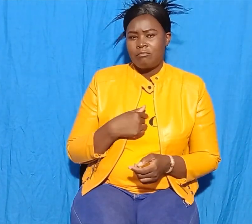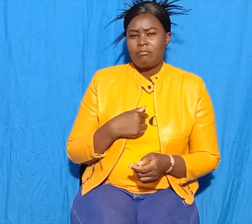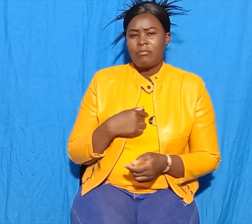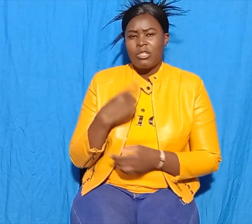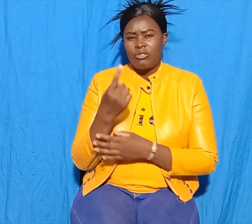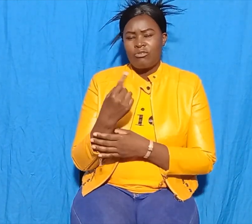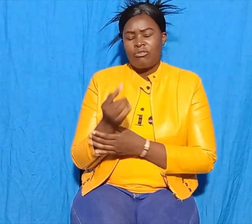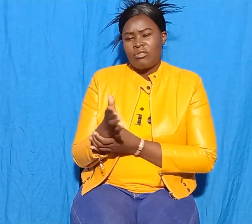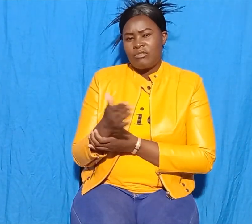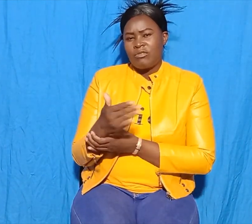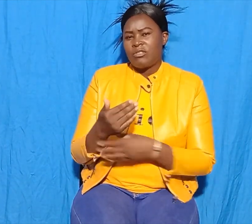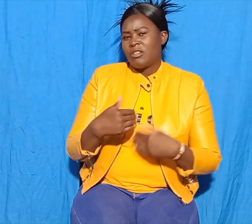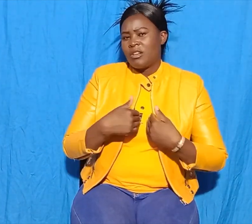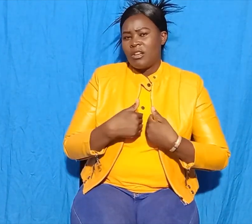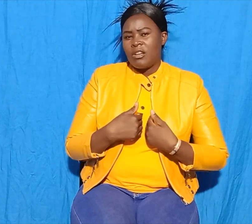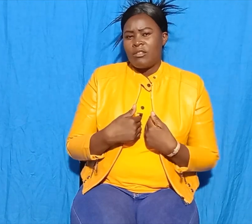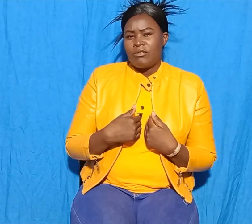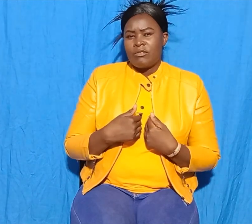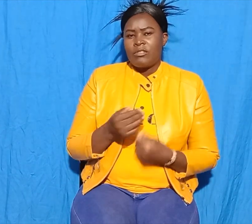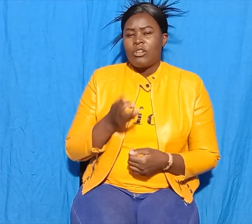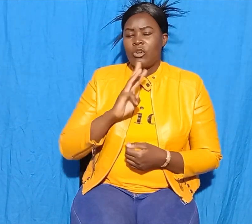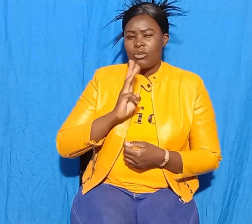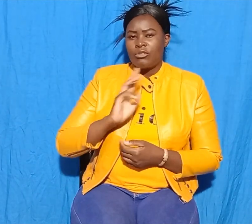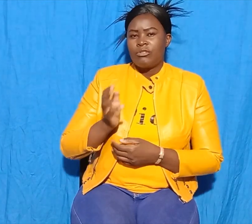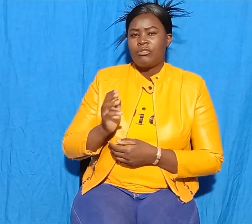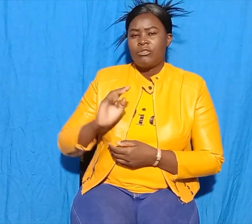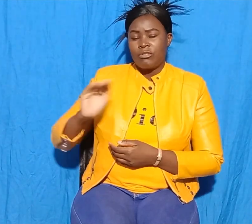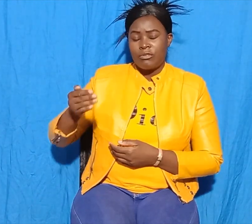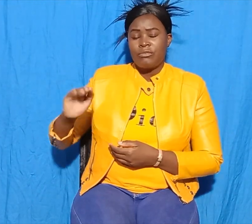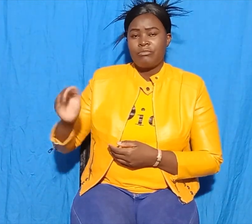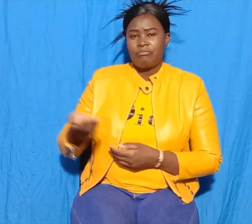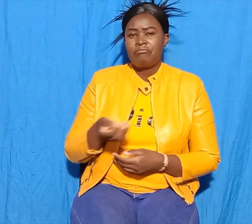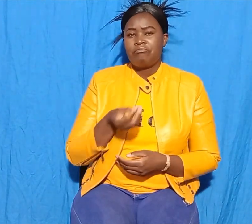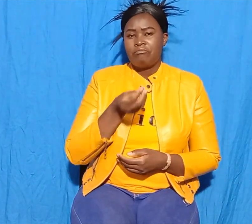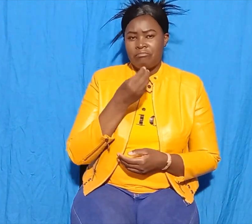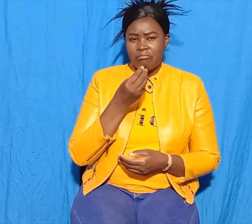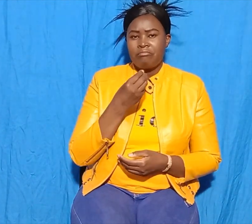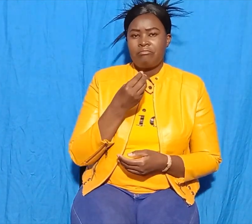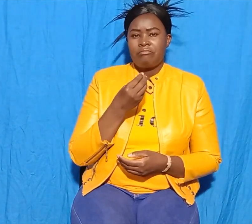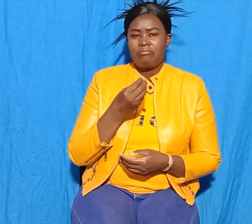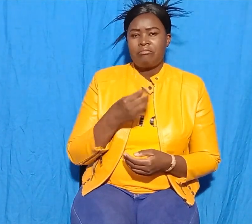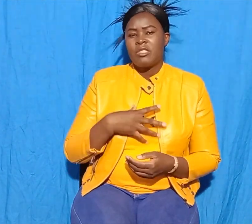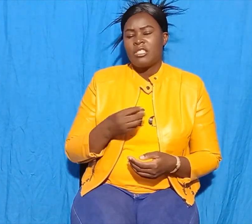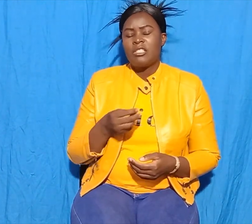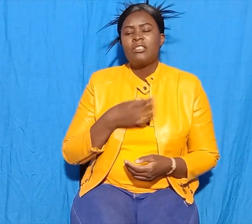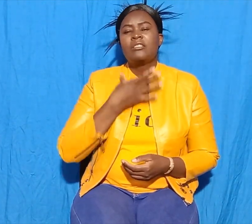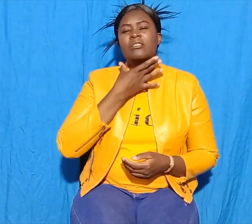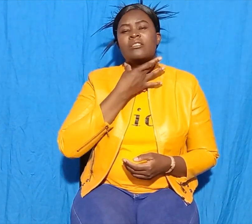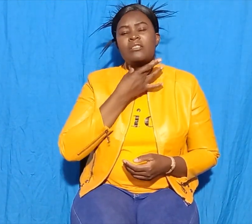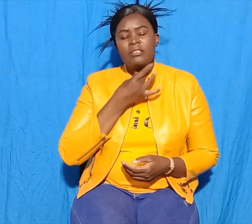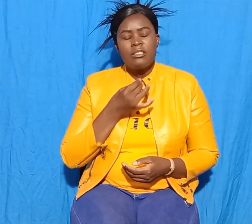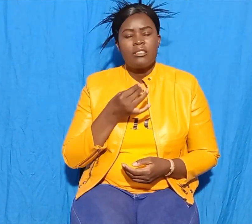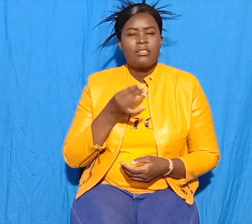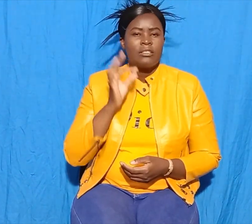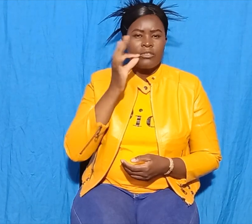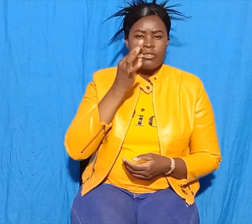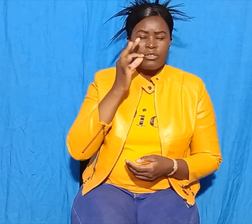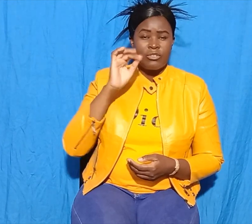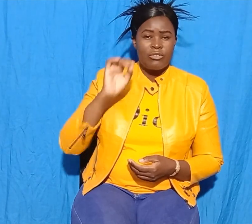and I like your fruit very much. The monkey. was hungry. The The bring a friend of